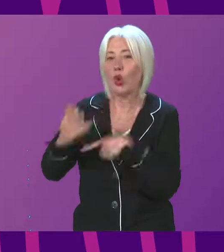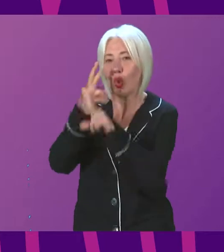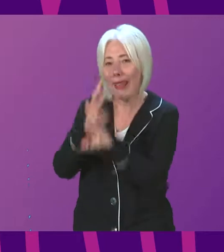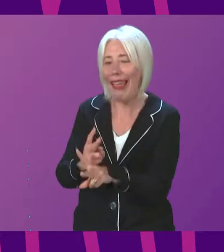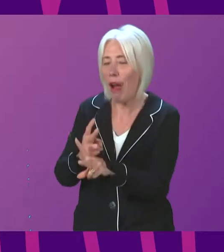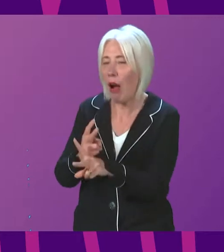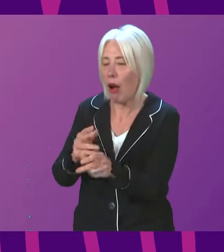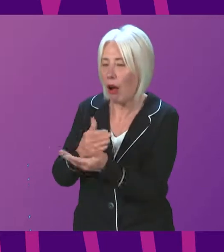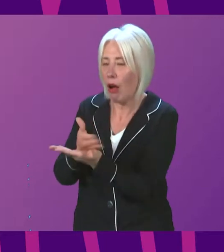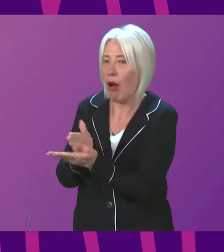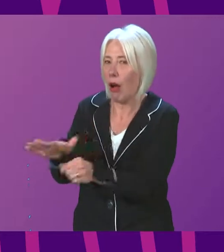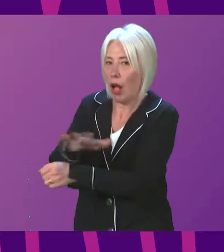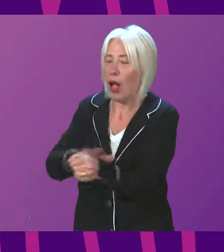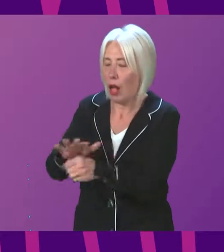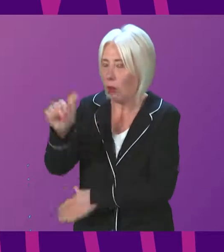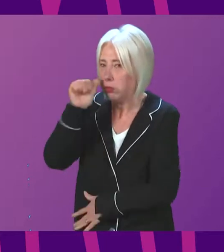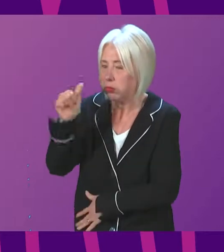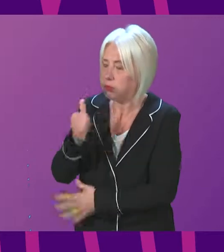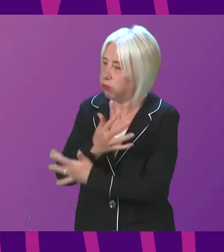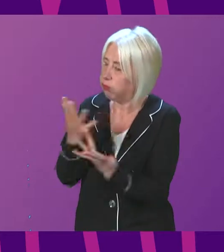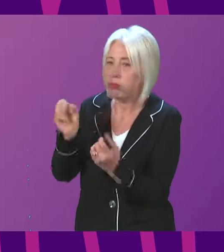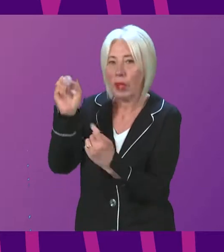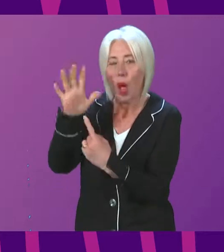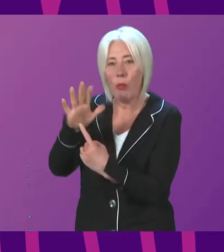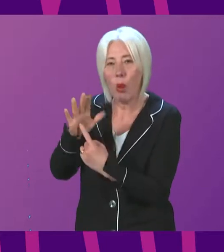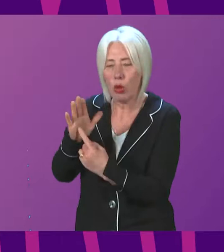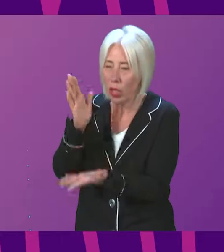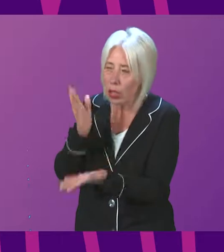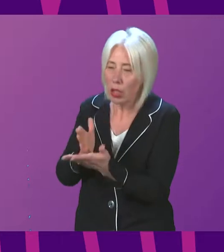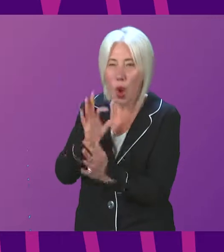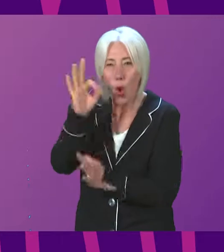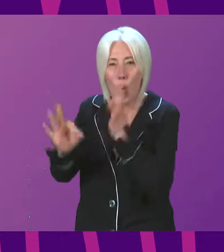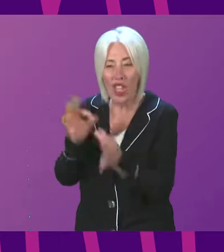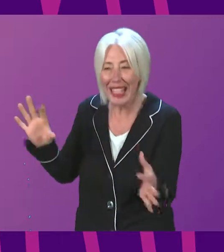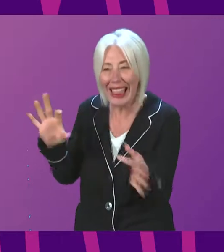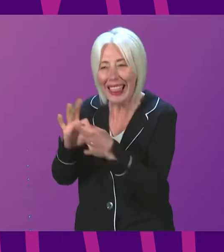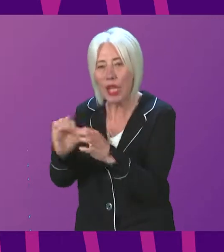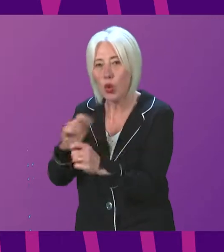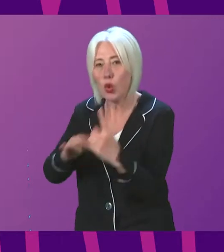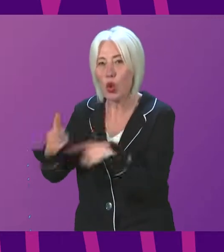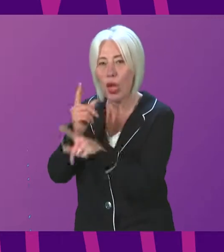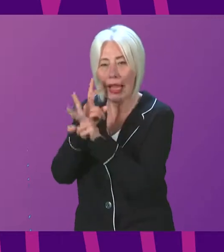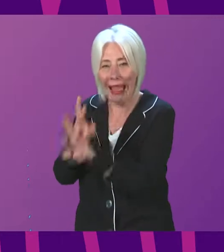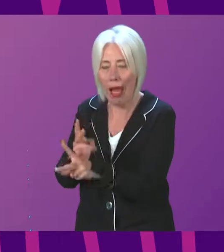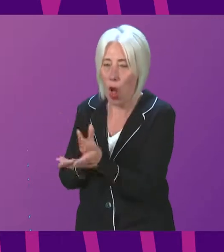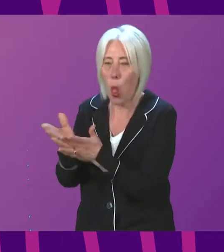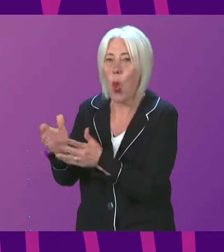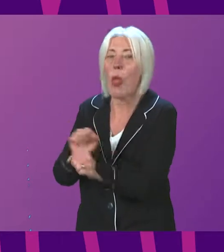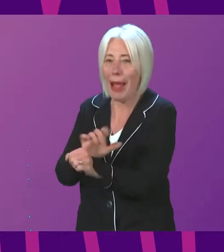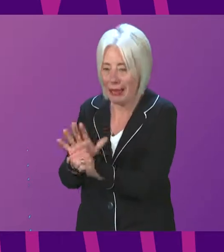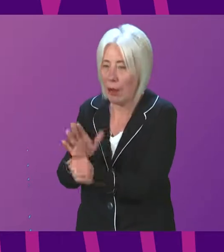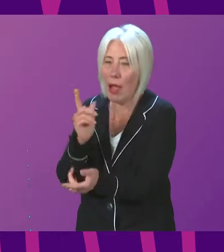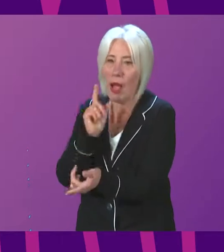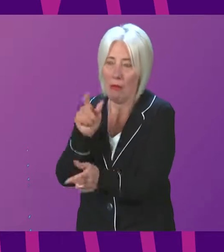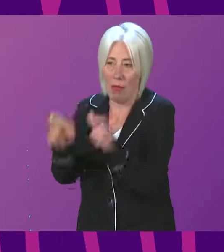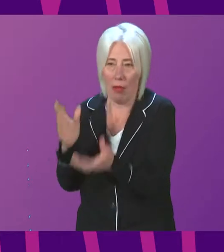sector. I am aware that there are a number of important and legitimate questions relating to social care throughout the pandemic that people